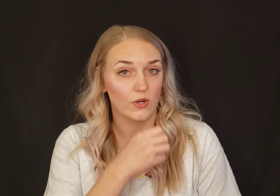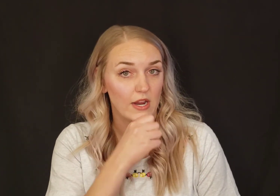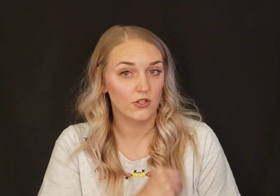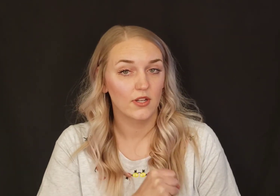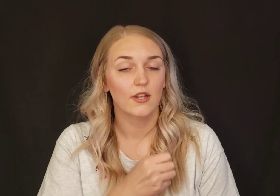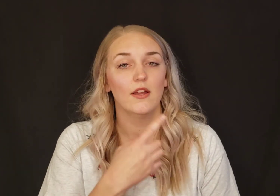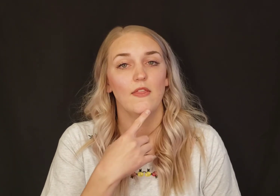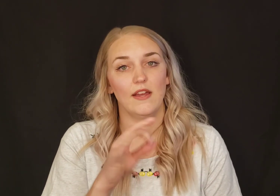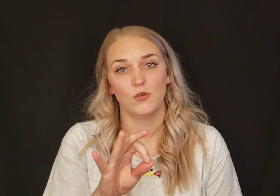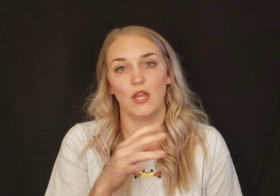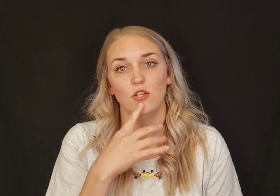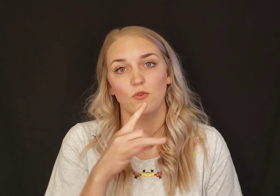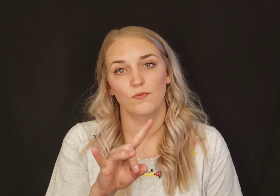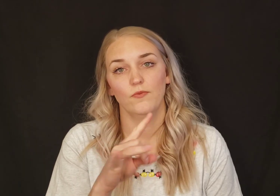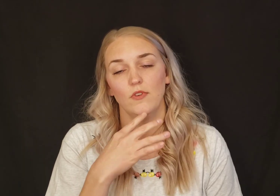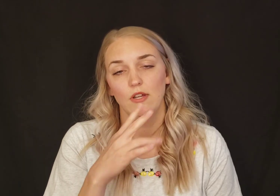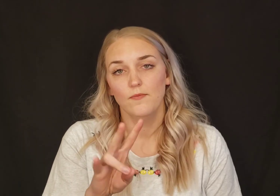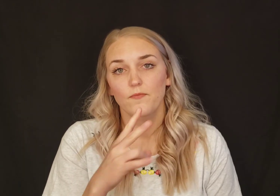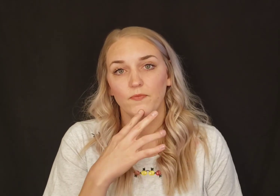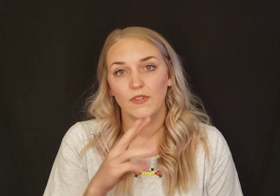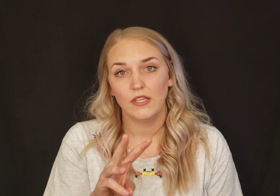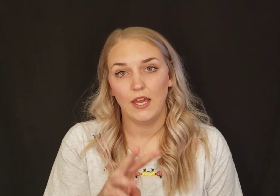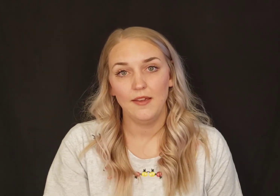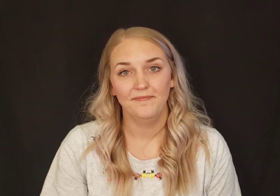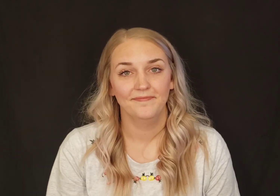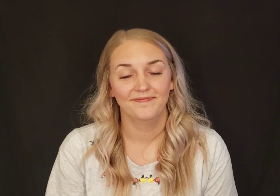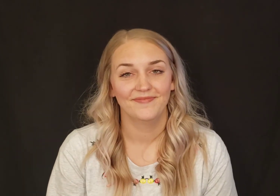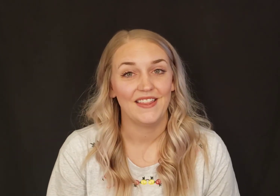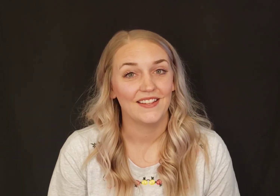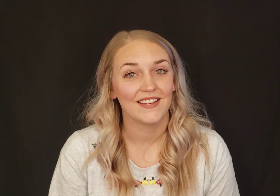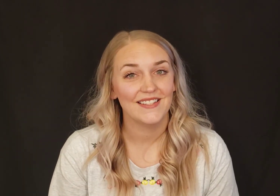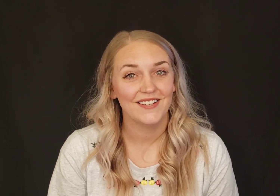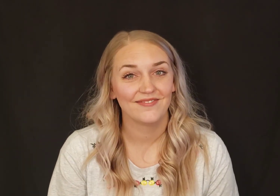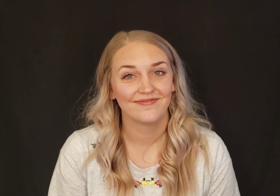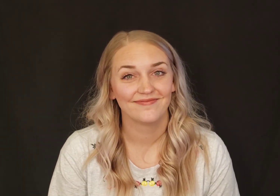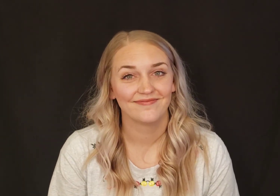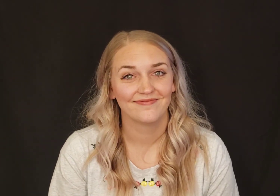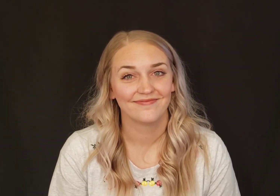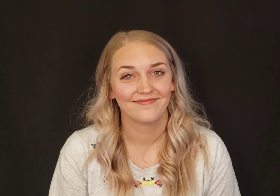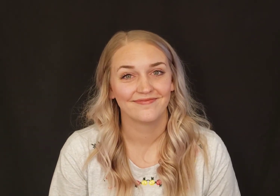or age. That's okay, too. Okay, I think that's it. Fairfax provision. And All